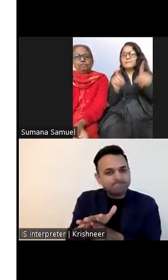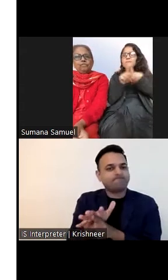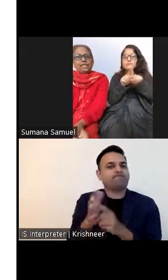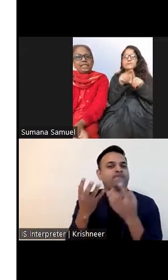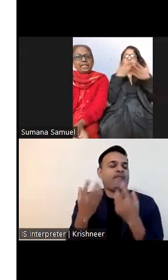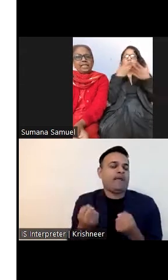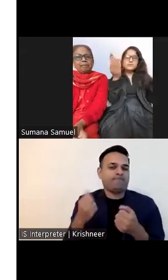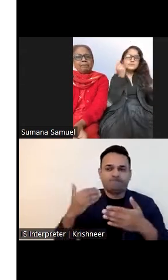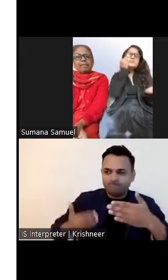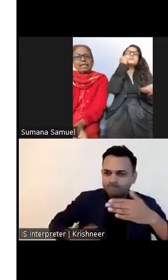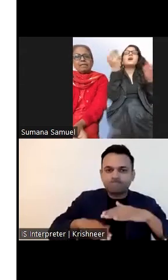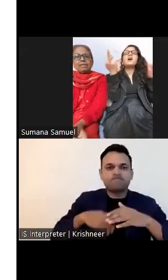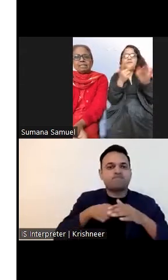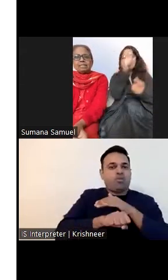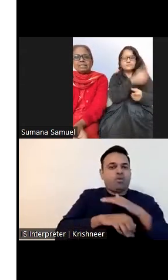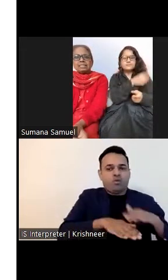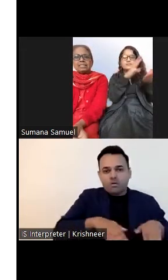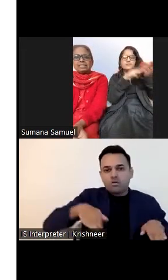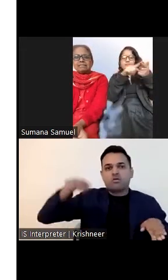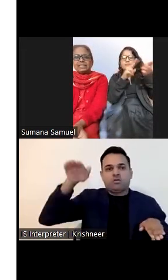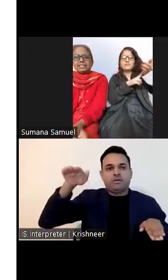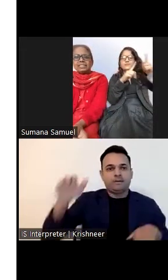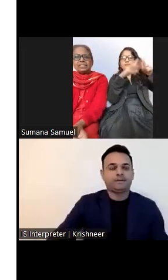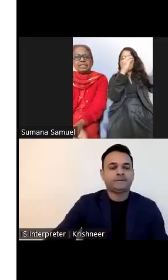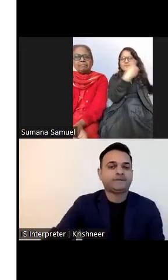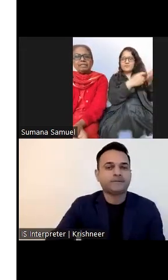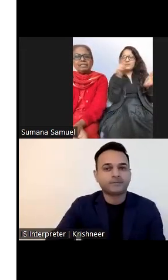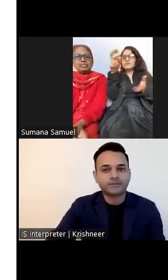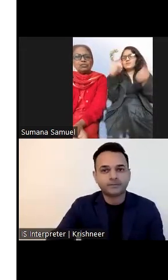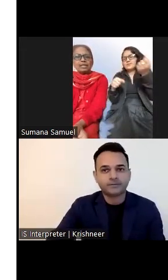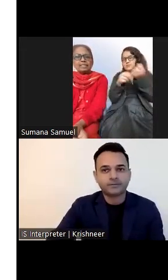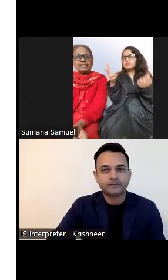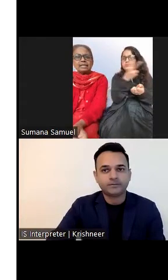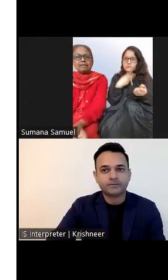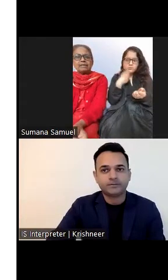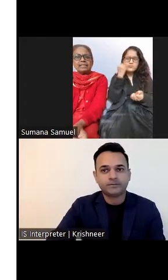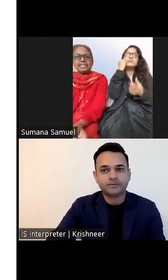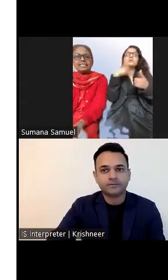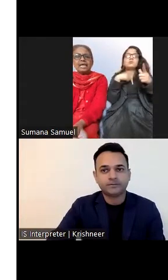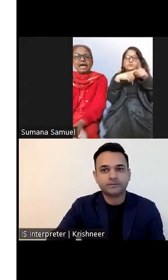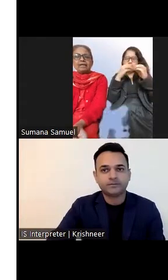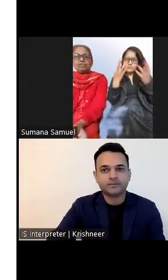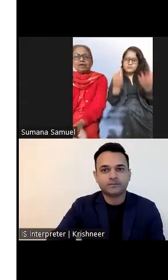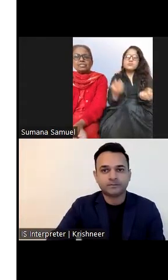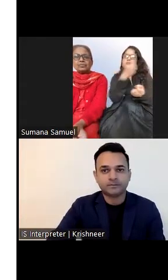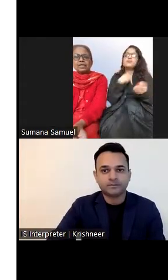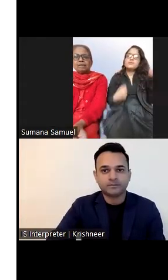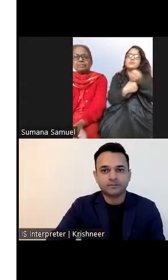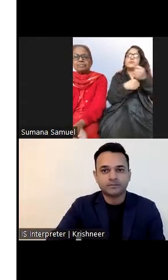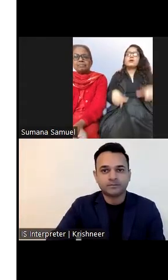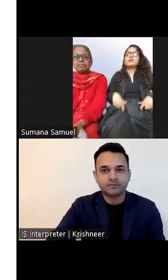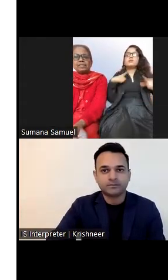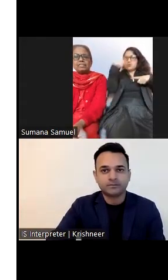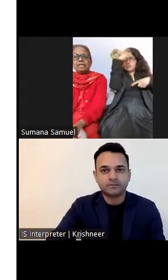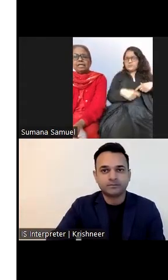We need people around us such as our teachers and mentors to understand our needs and wants to help